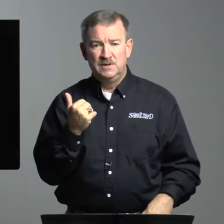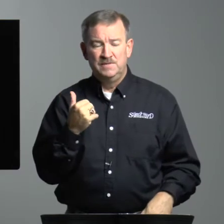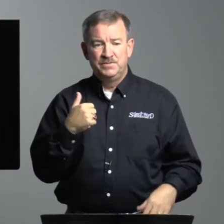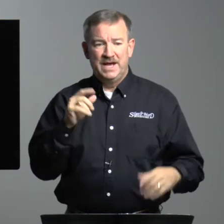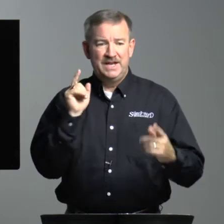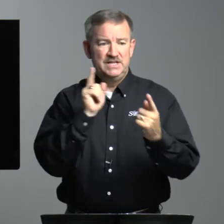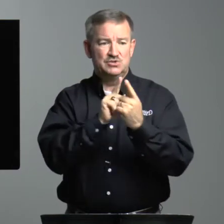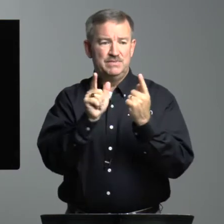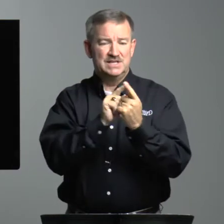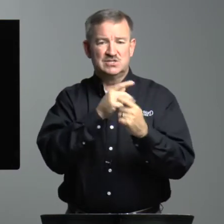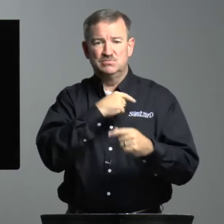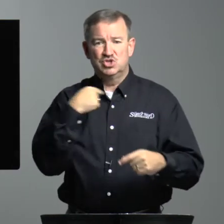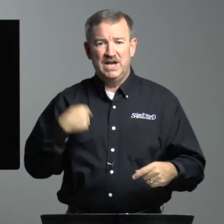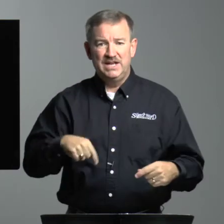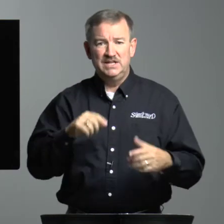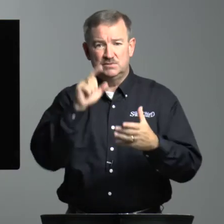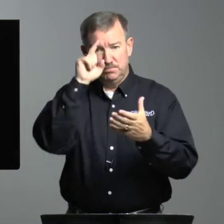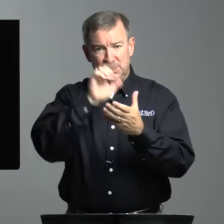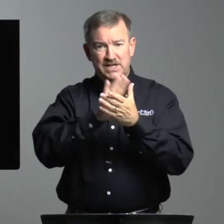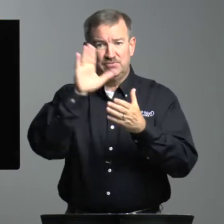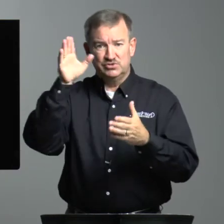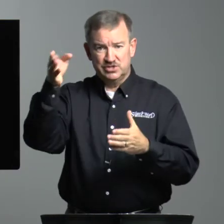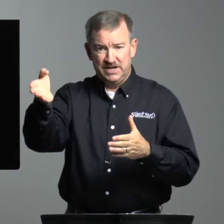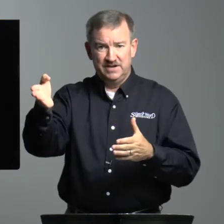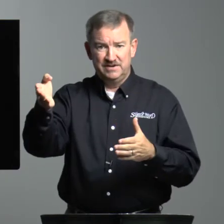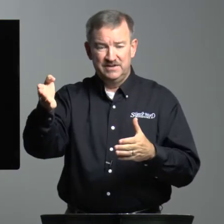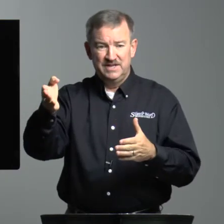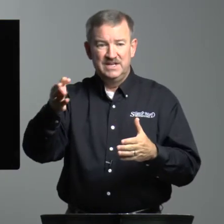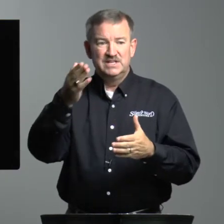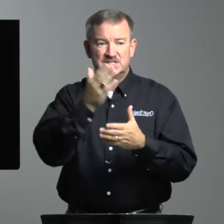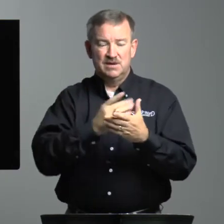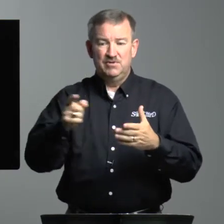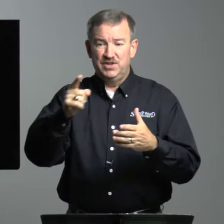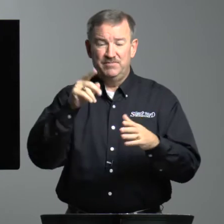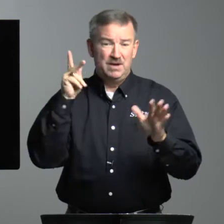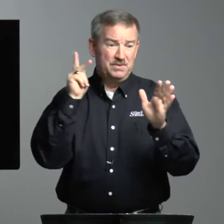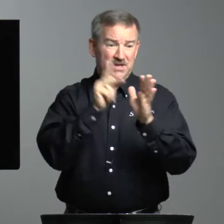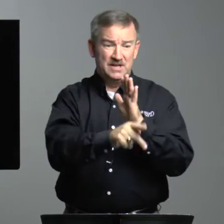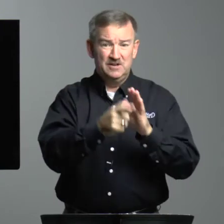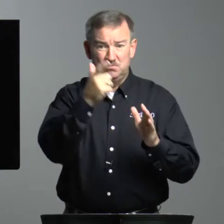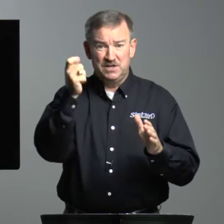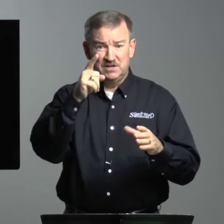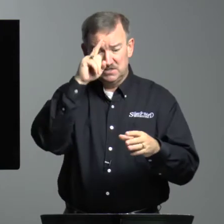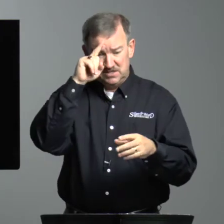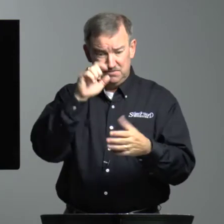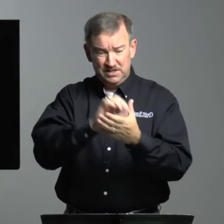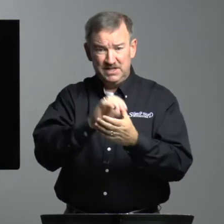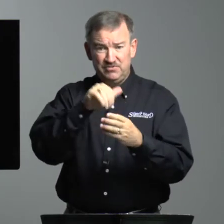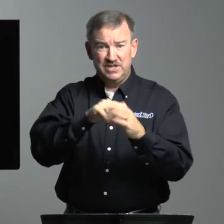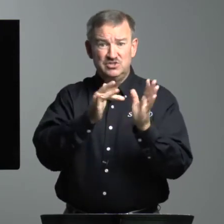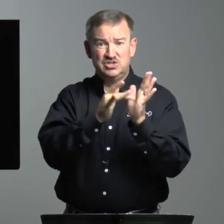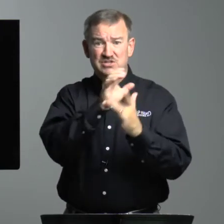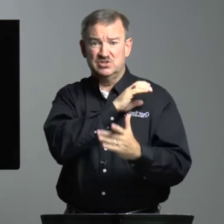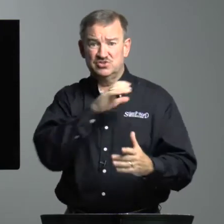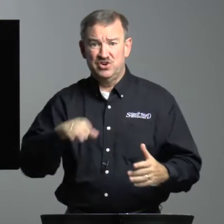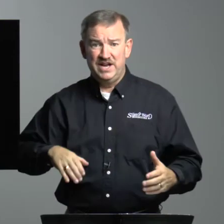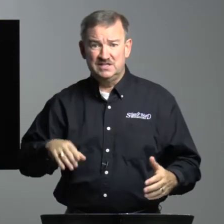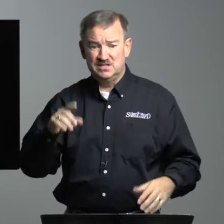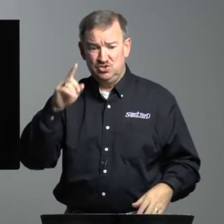And he's met some Chinese believers there. Some of them have been killed because they believe in Jesus Christ. And you